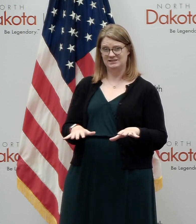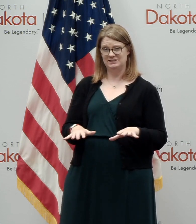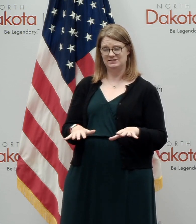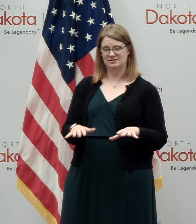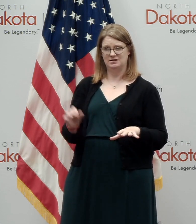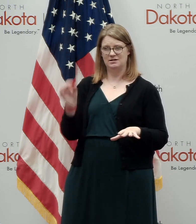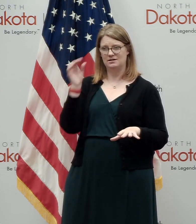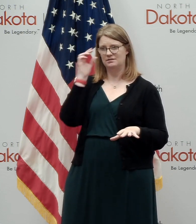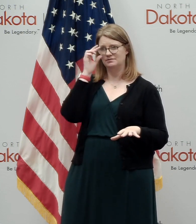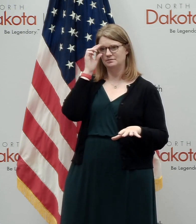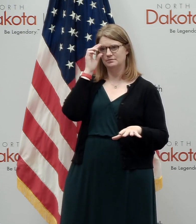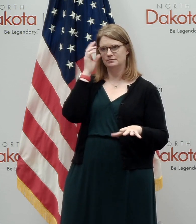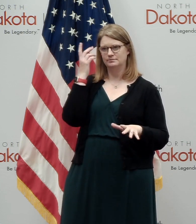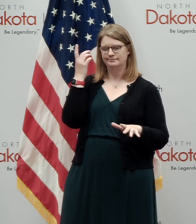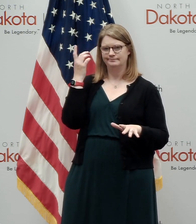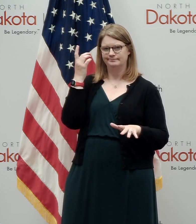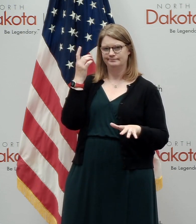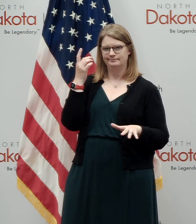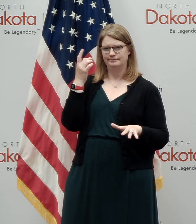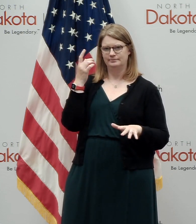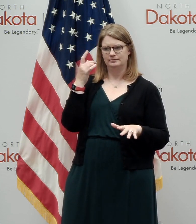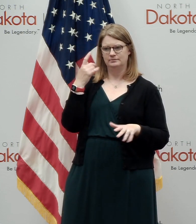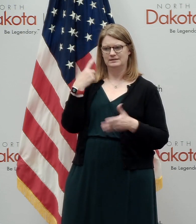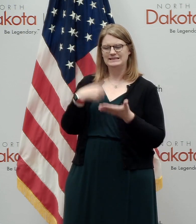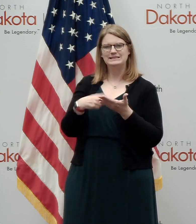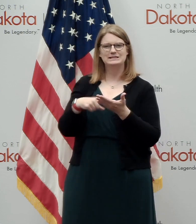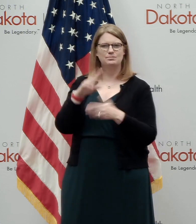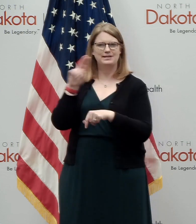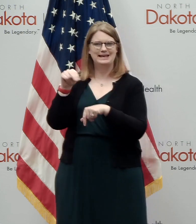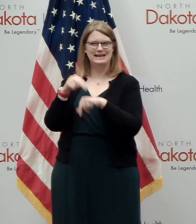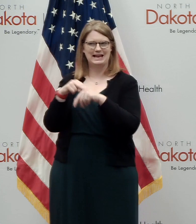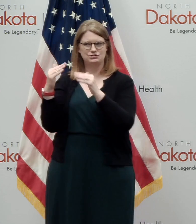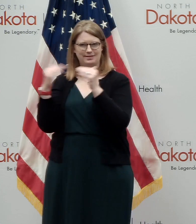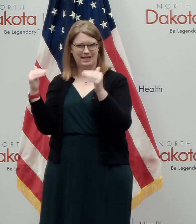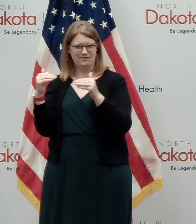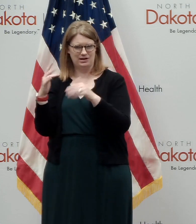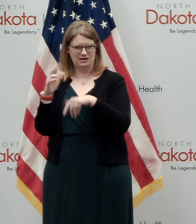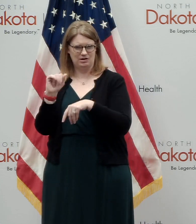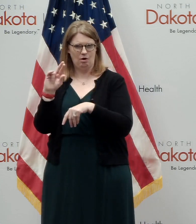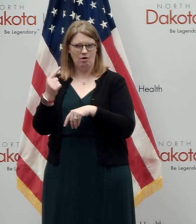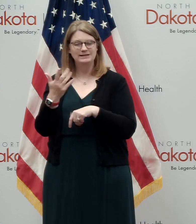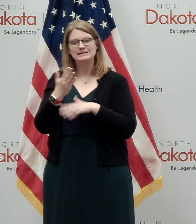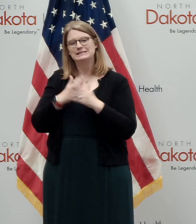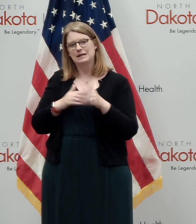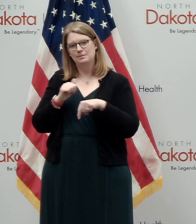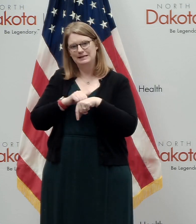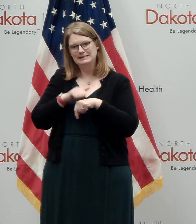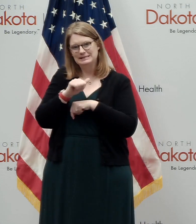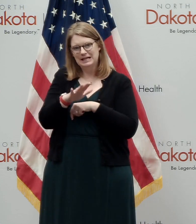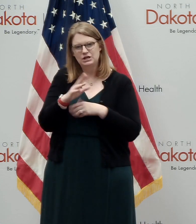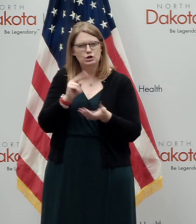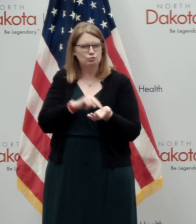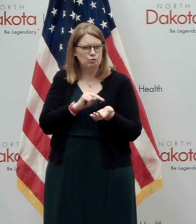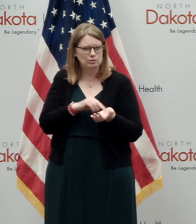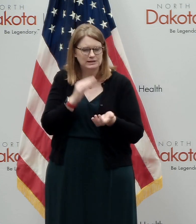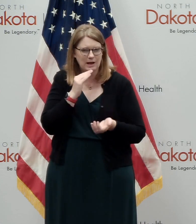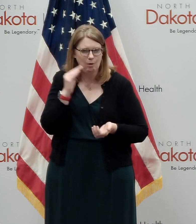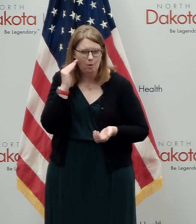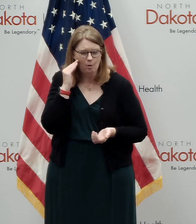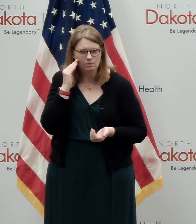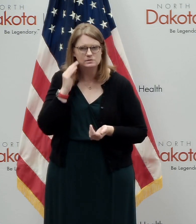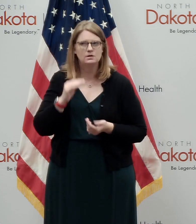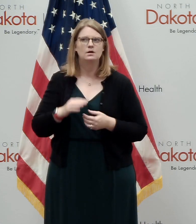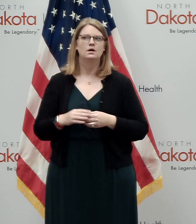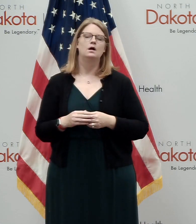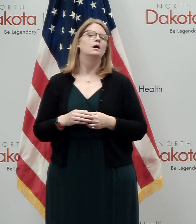talked about at the national level in early August. Uh, some of those have been shipped to nursing homes. Uh, we are